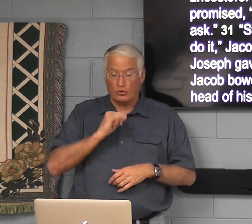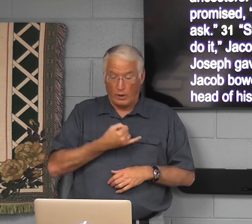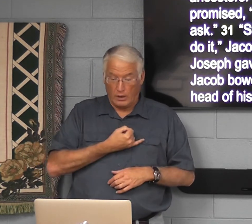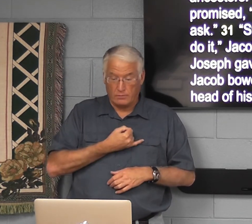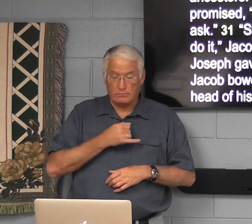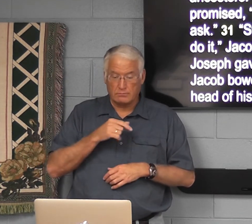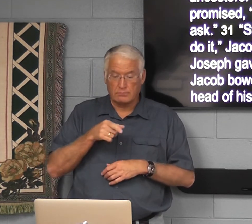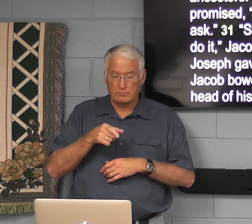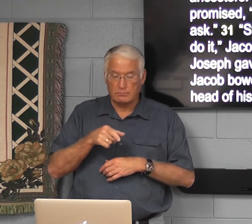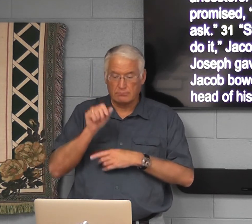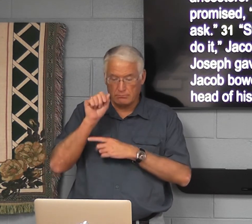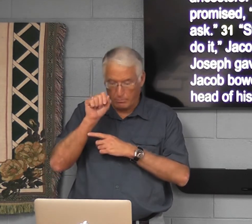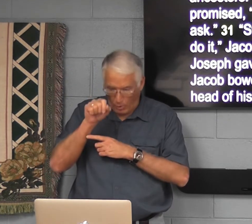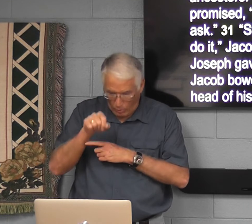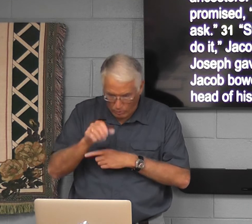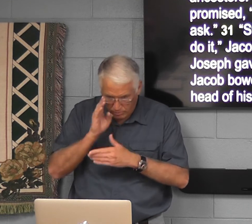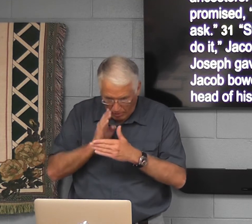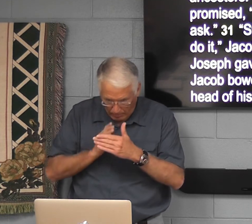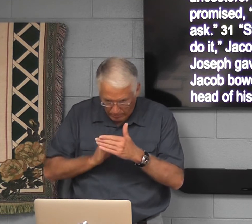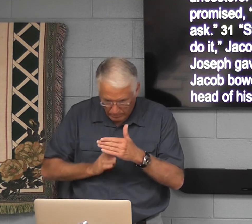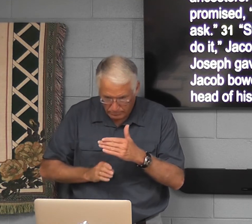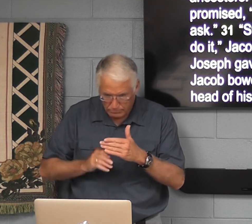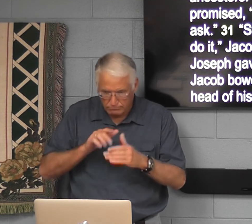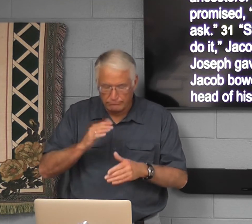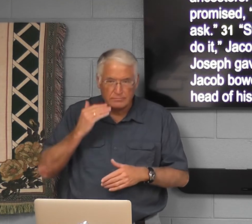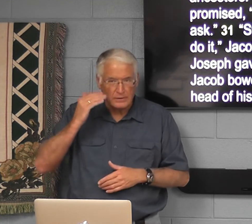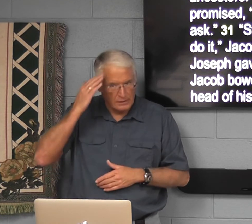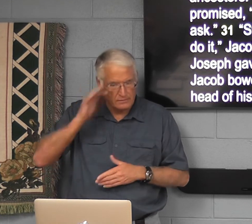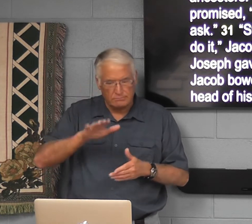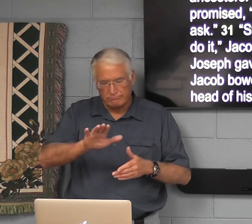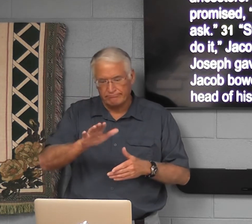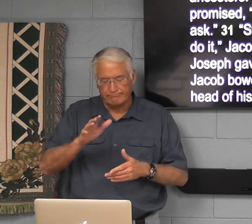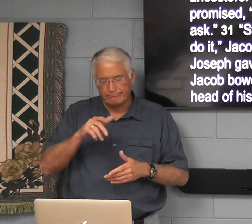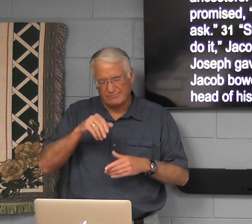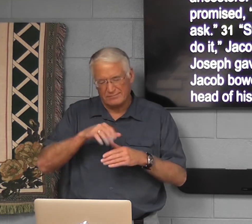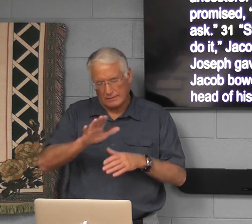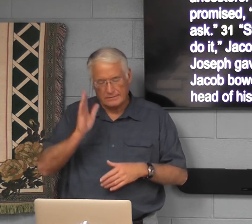And Jacob bowed humbly at the head of his bed.